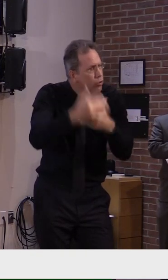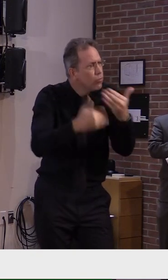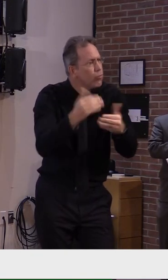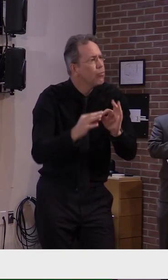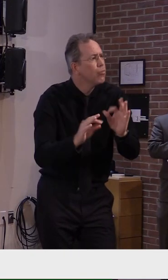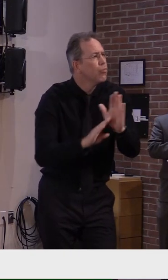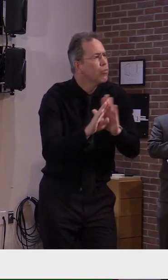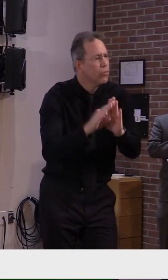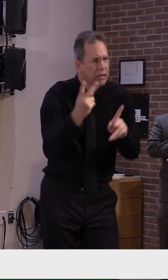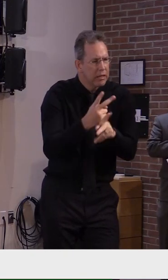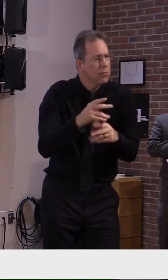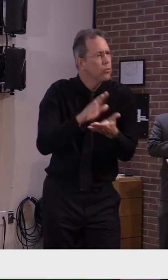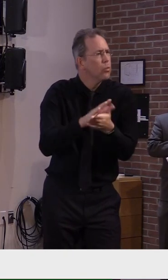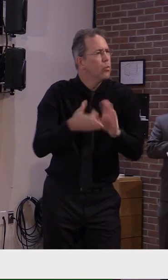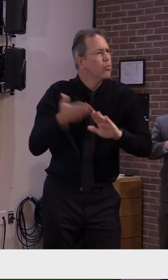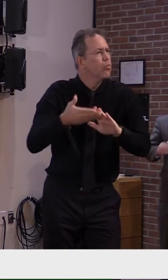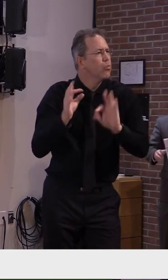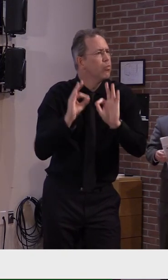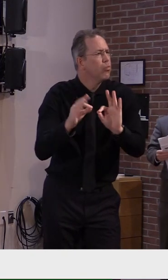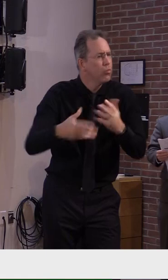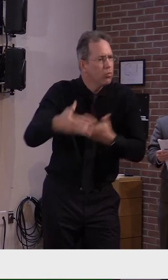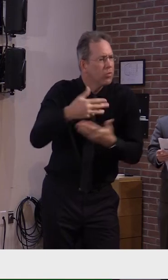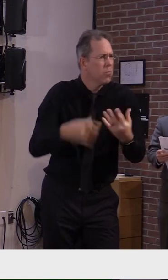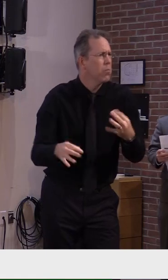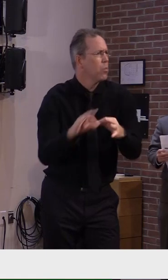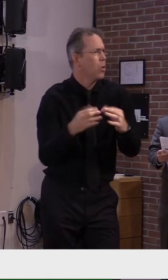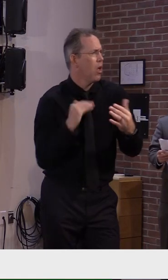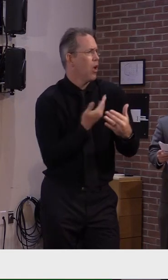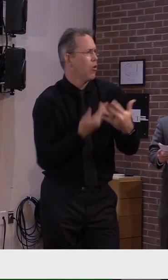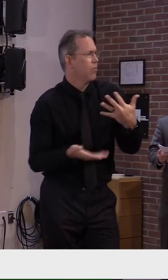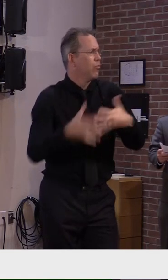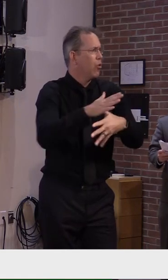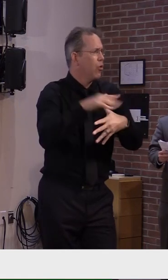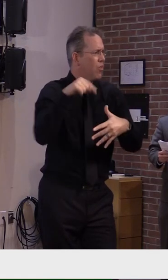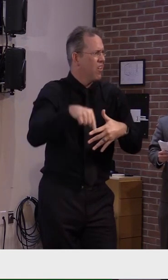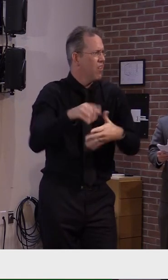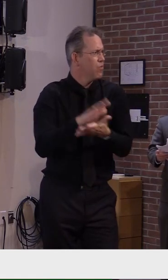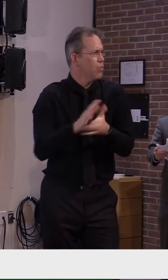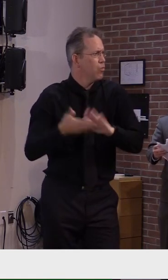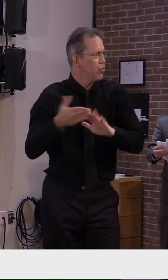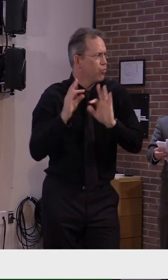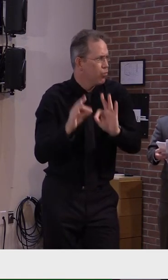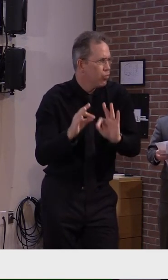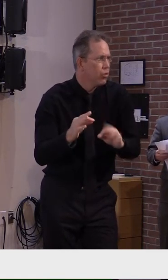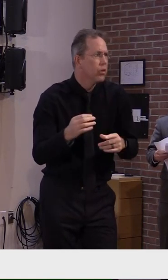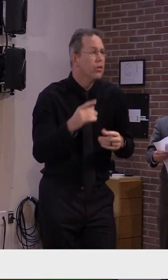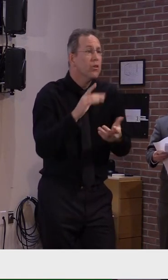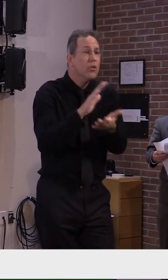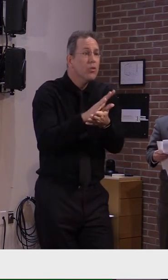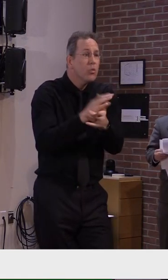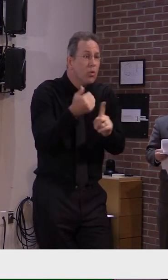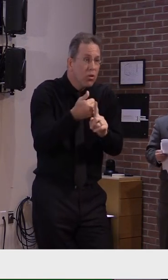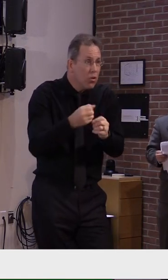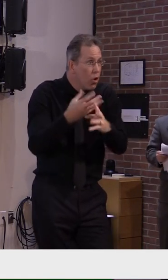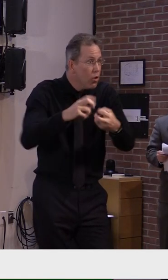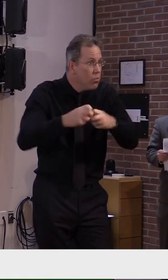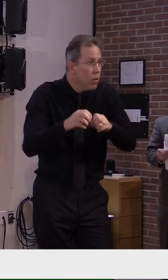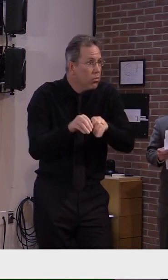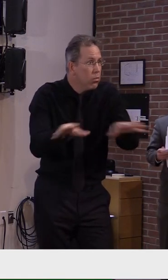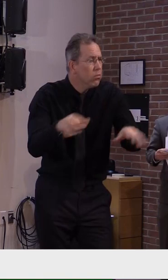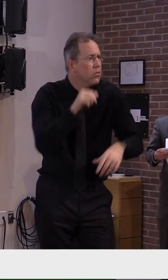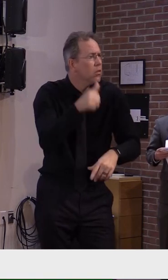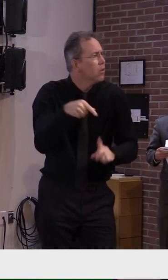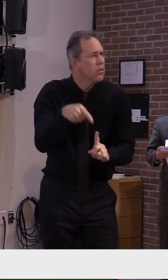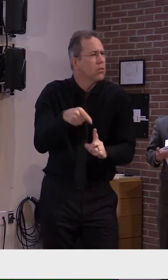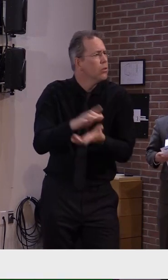school. Because, again, schools are not the root of the problem. I know